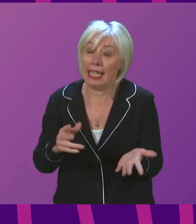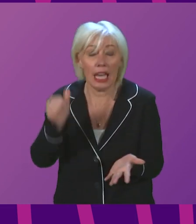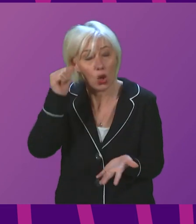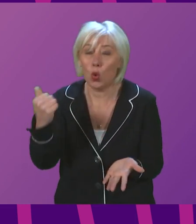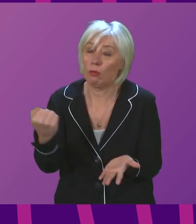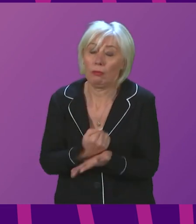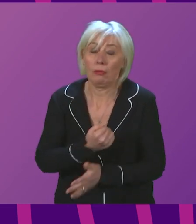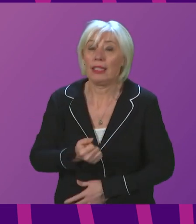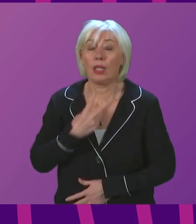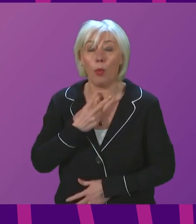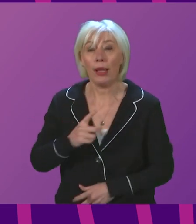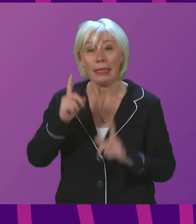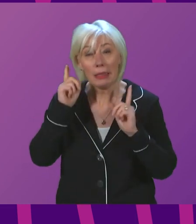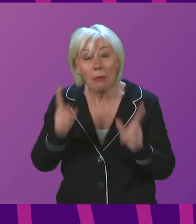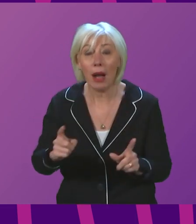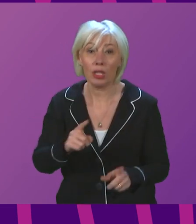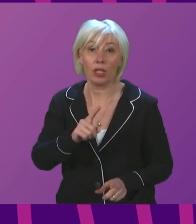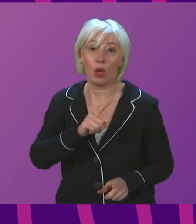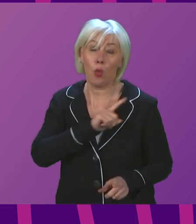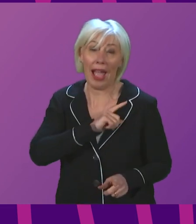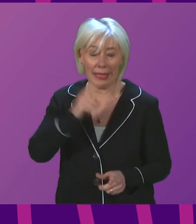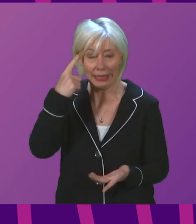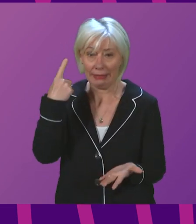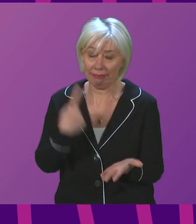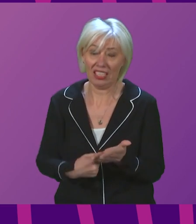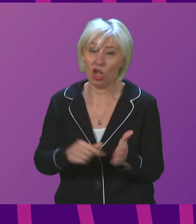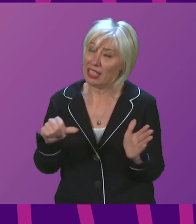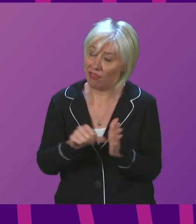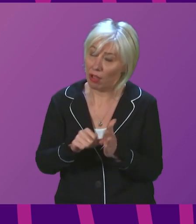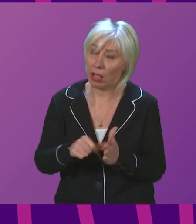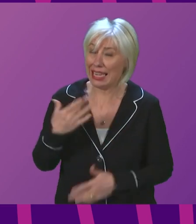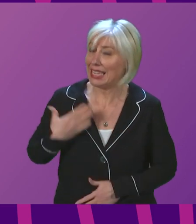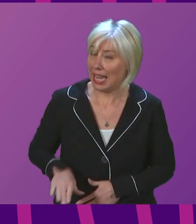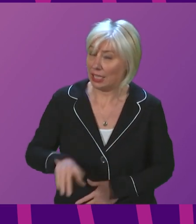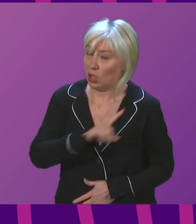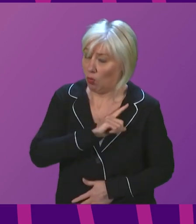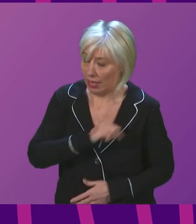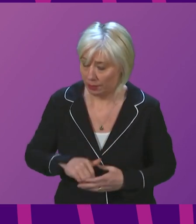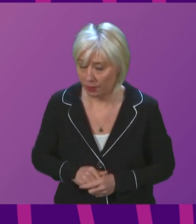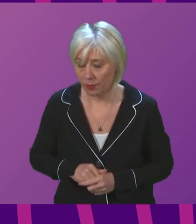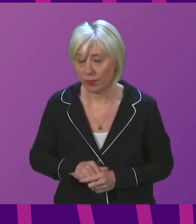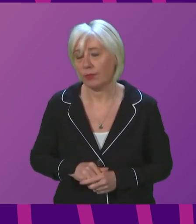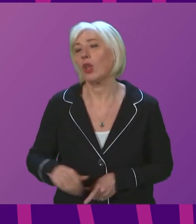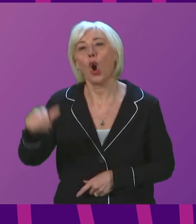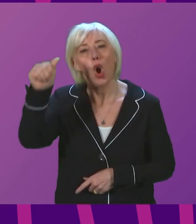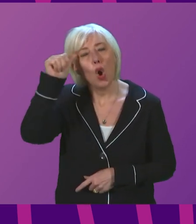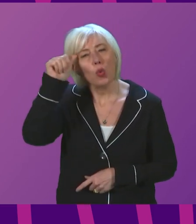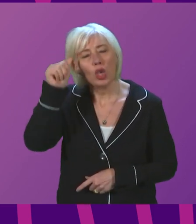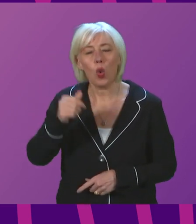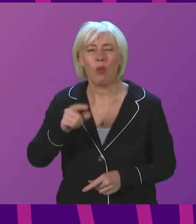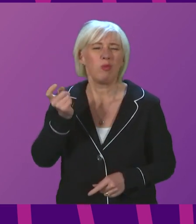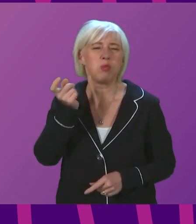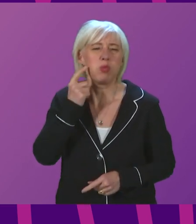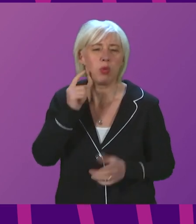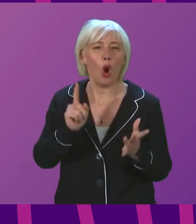underline why we think this difficult decision is necessary. Firstly, we know that the much higher transmissibility